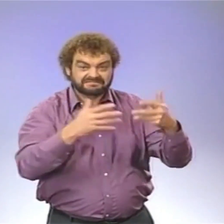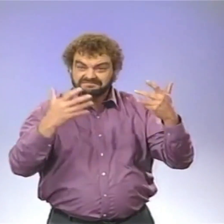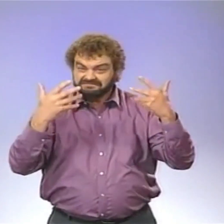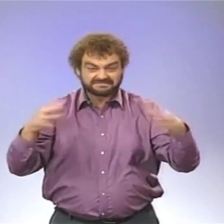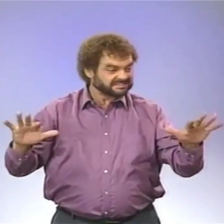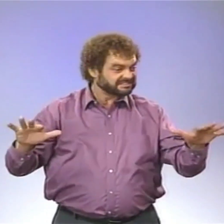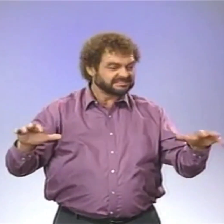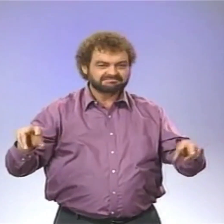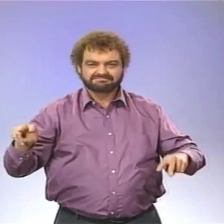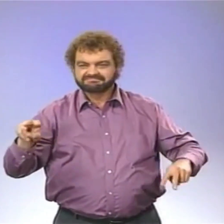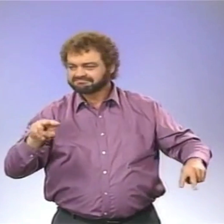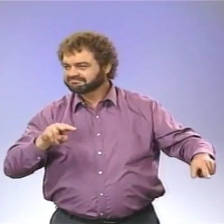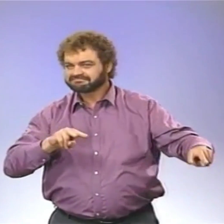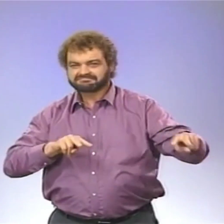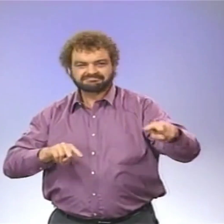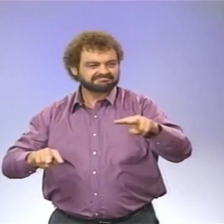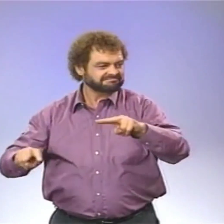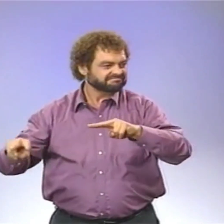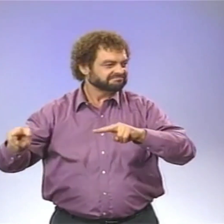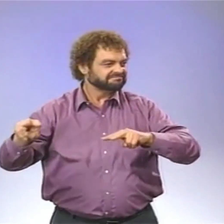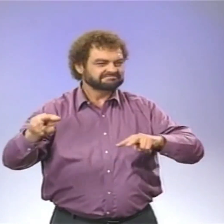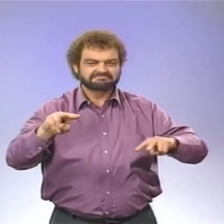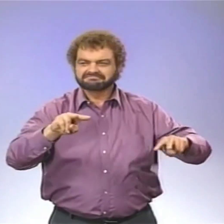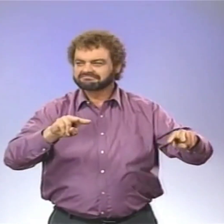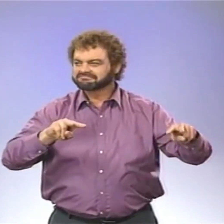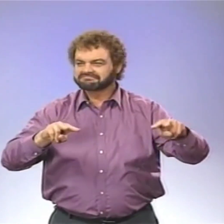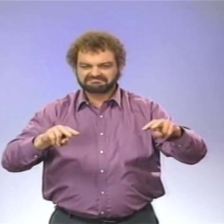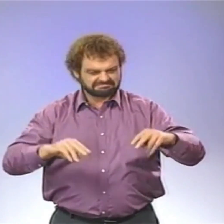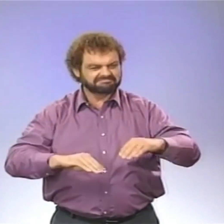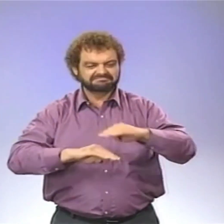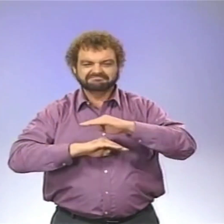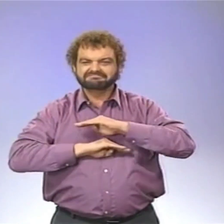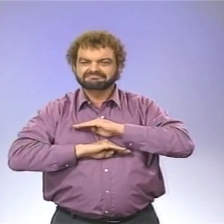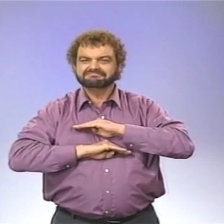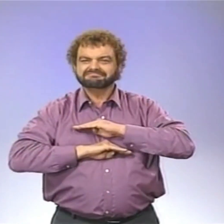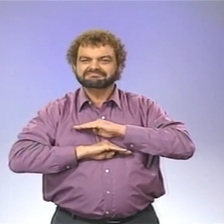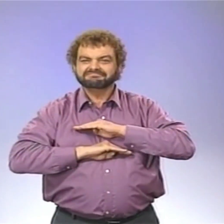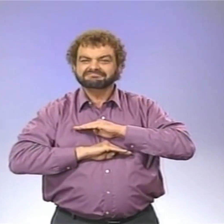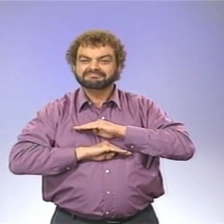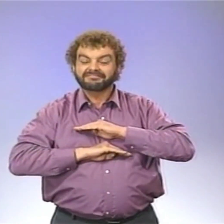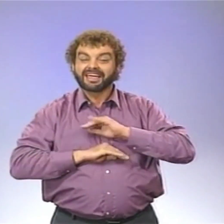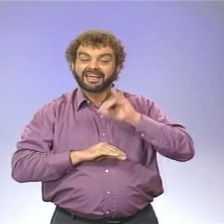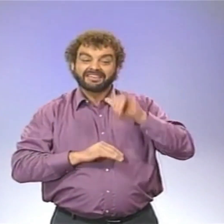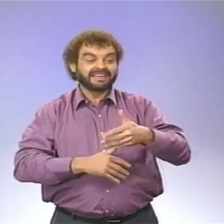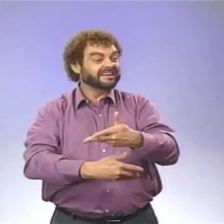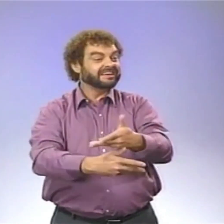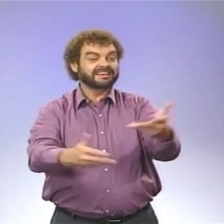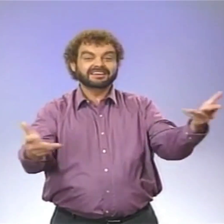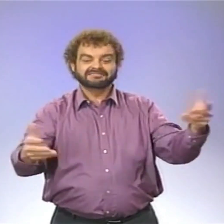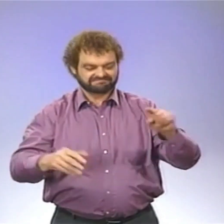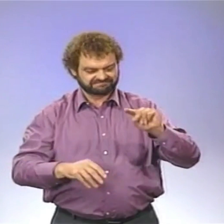and the darkness he called night. And there was evening and morning, the first day.